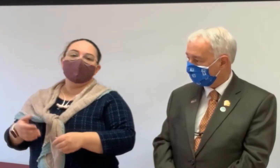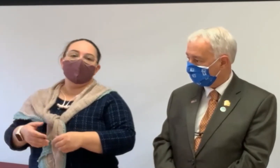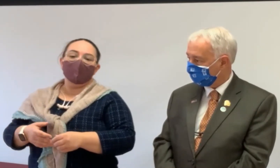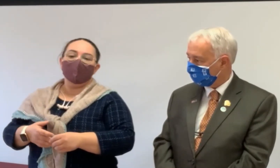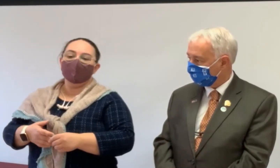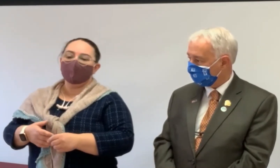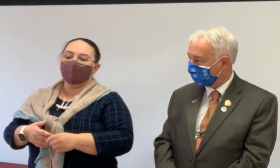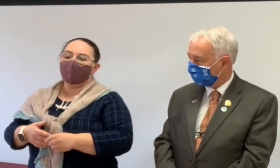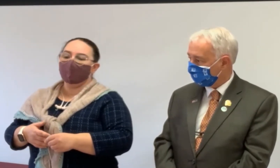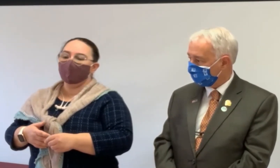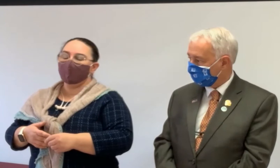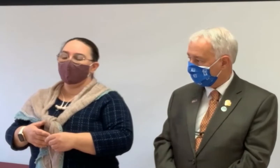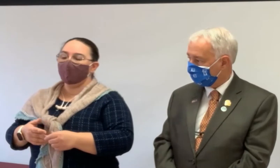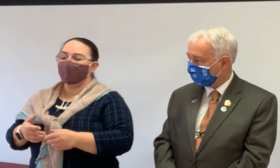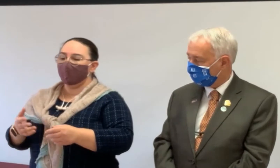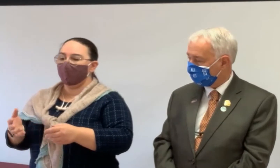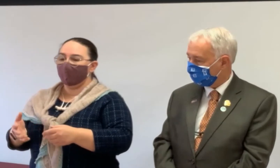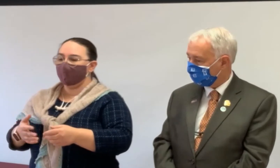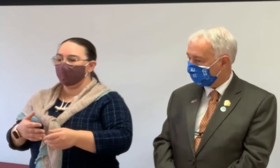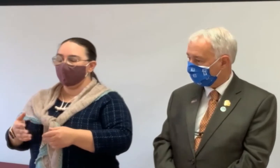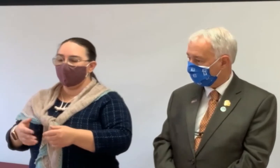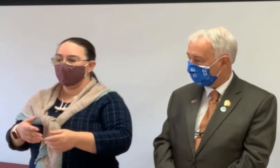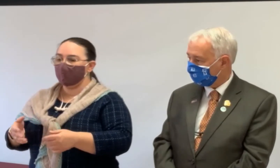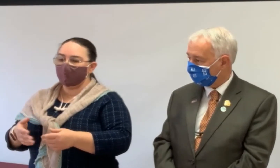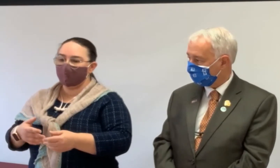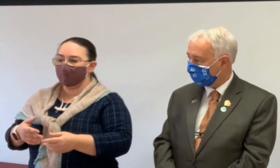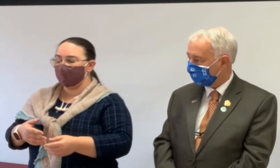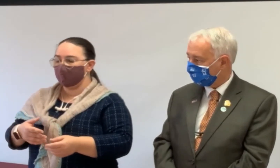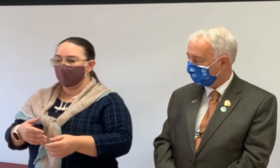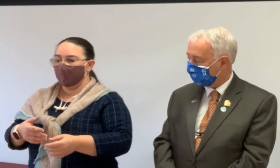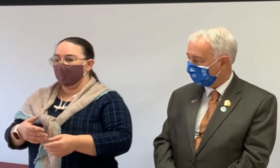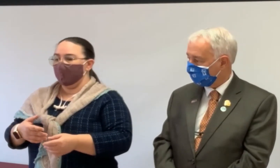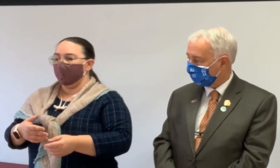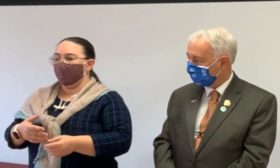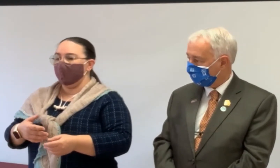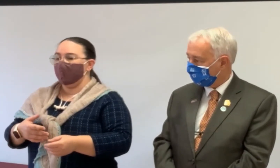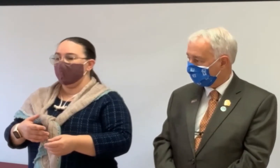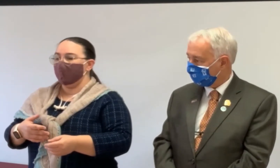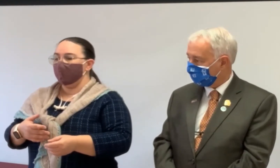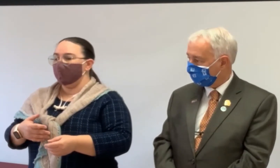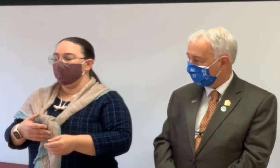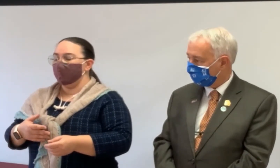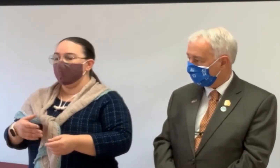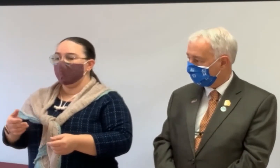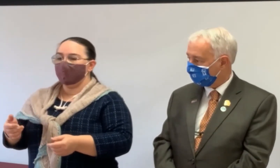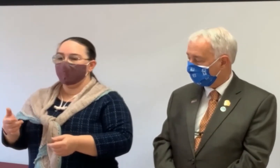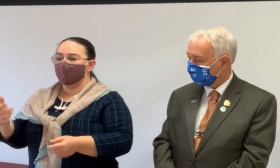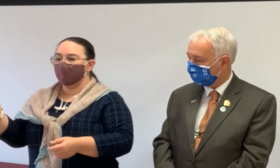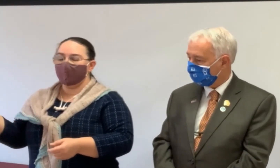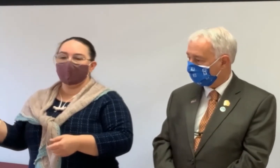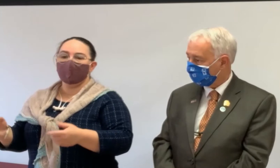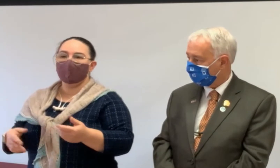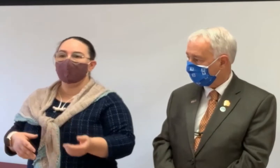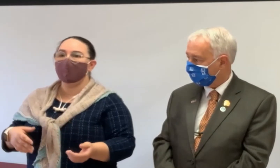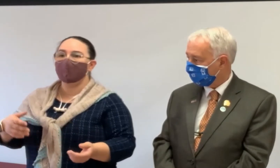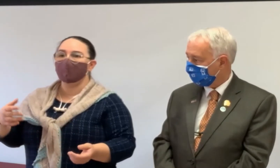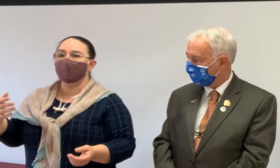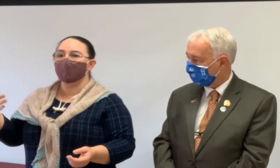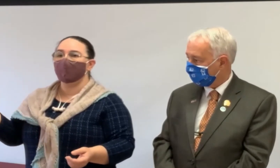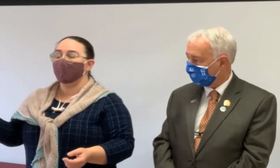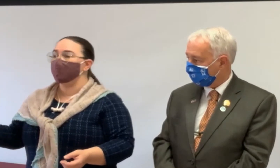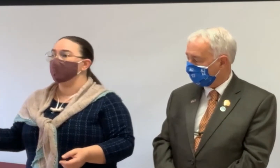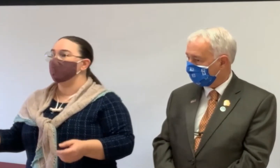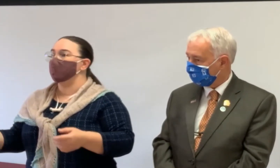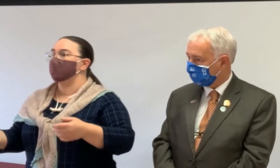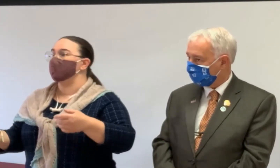You can have, um, you know, you can have remote systems that, um, make it easier to turn it on and off lights